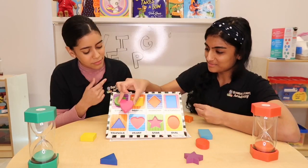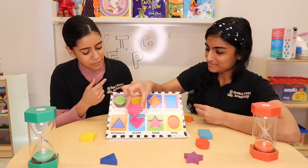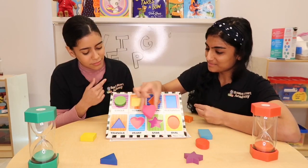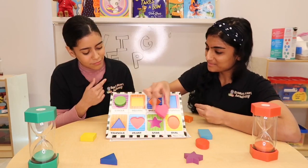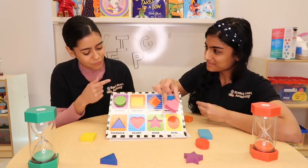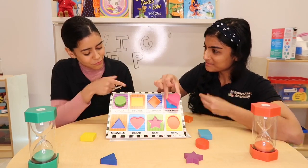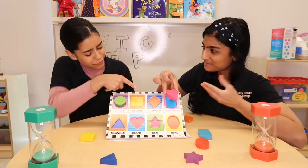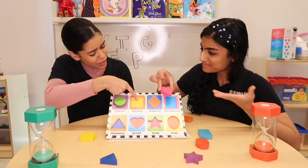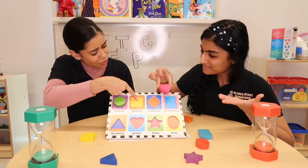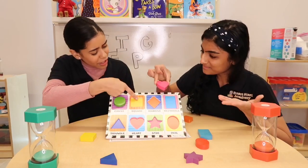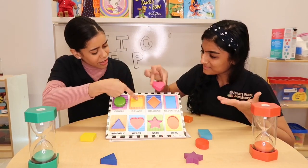Hmm, go here?